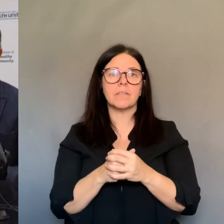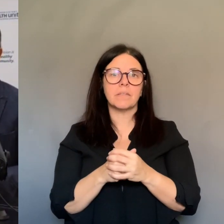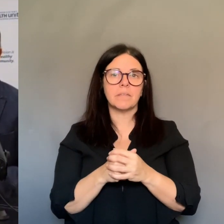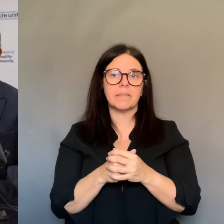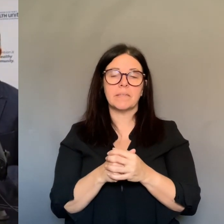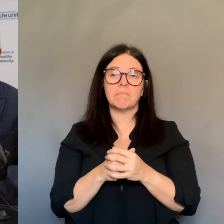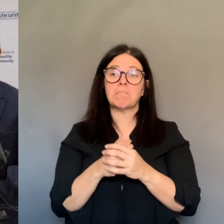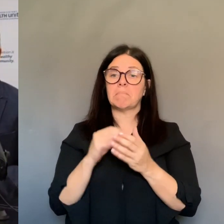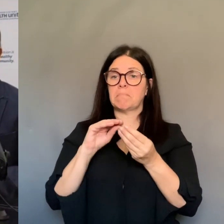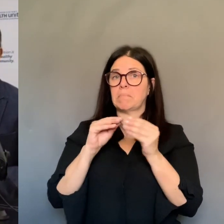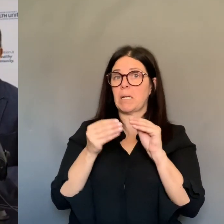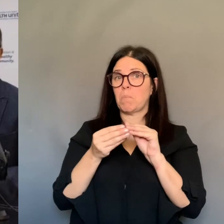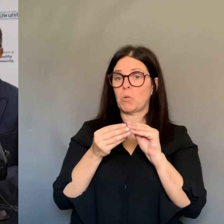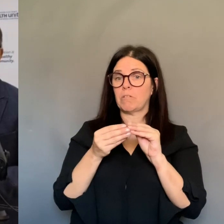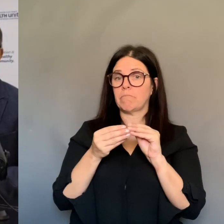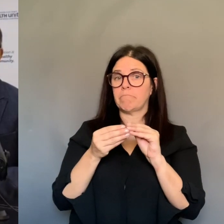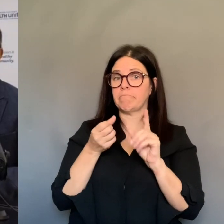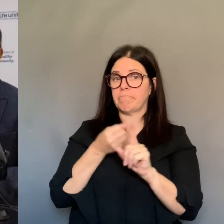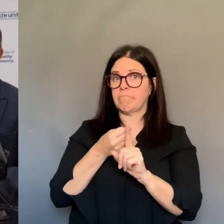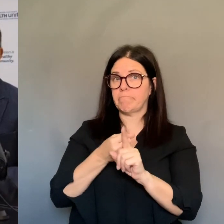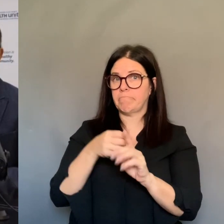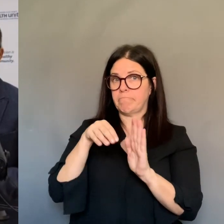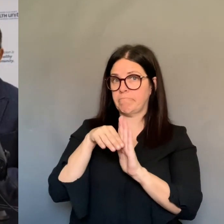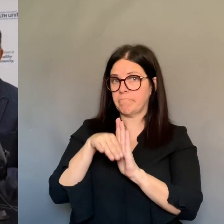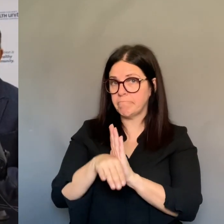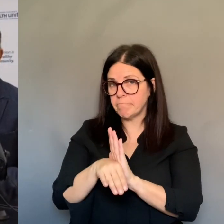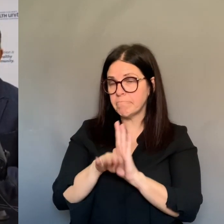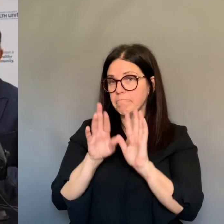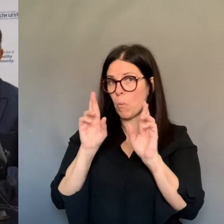I'm hoping that that is being followed right now.